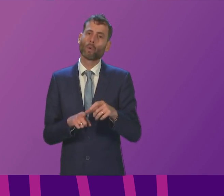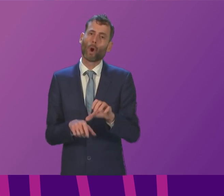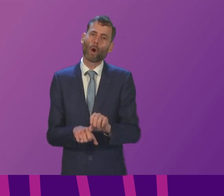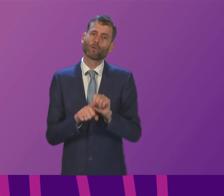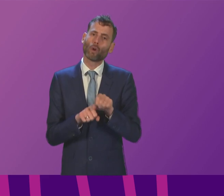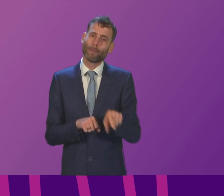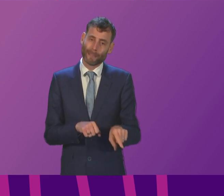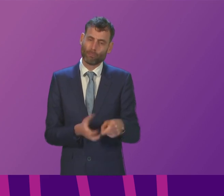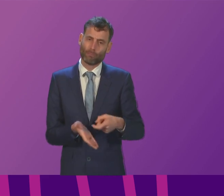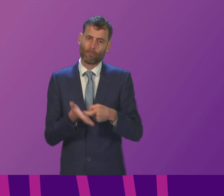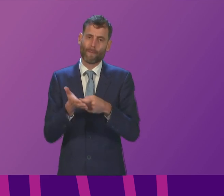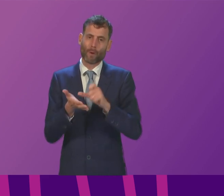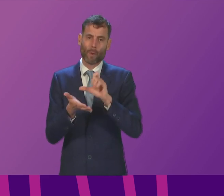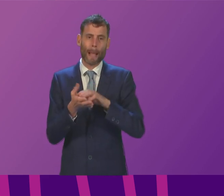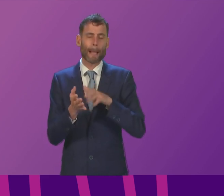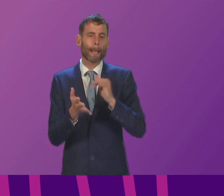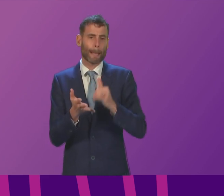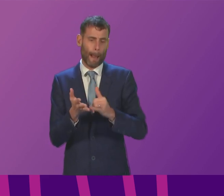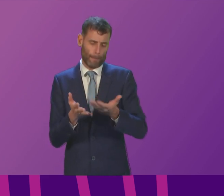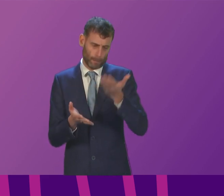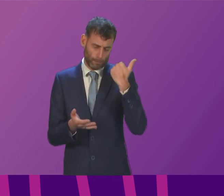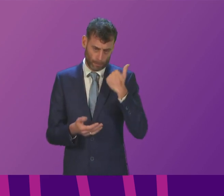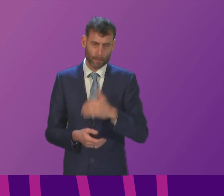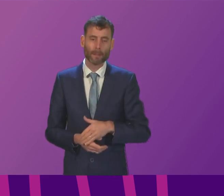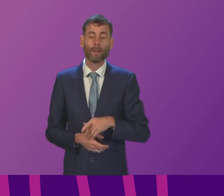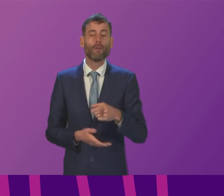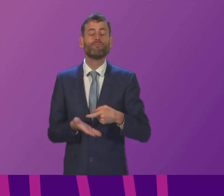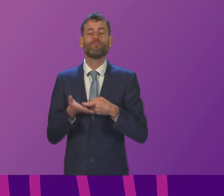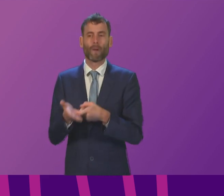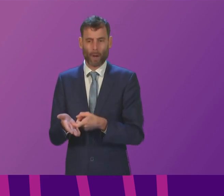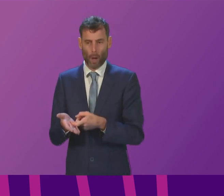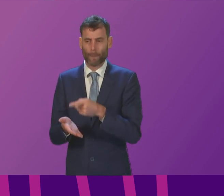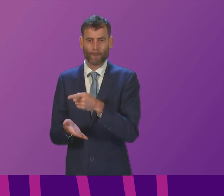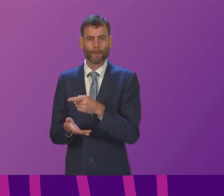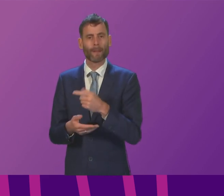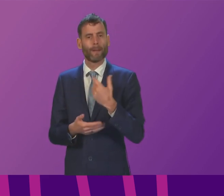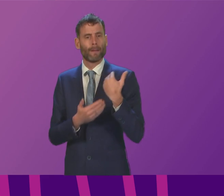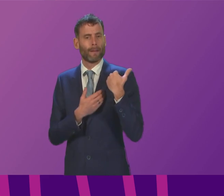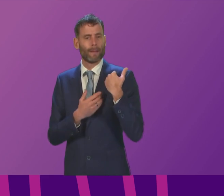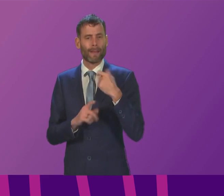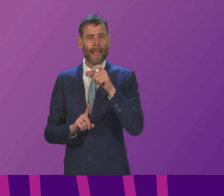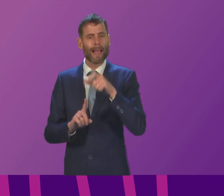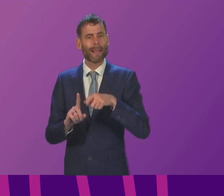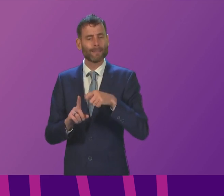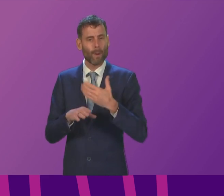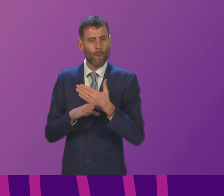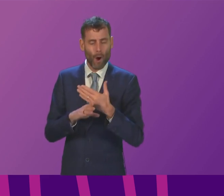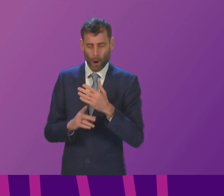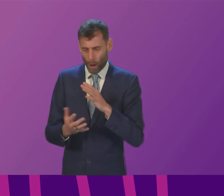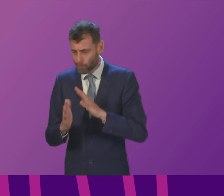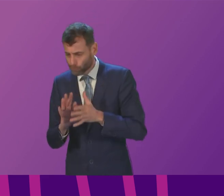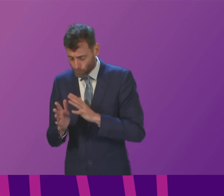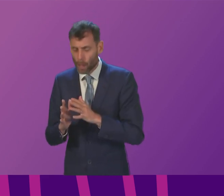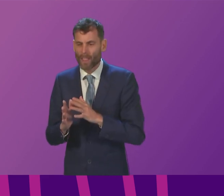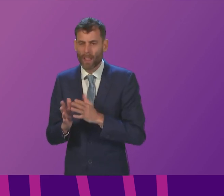early 2017 since then she has been passed from caseworker to caseworker each time their parents feeling they were starting from